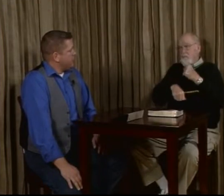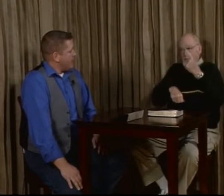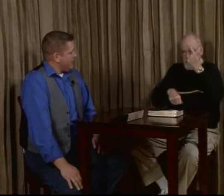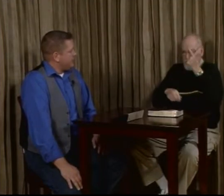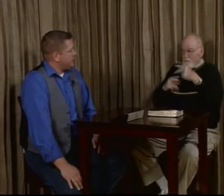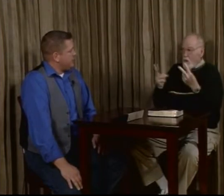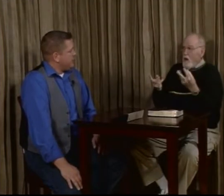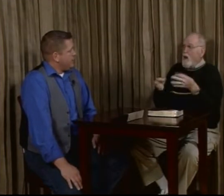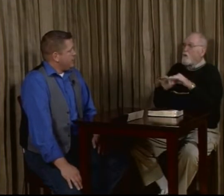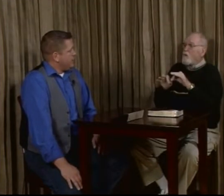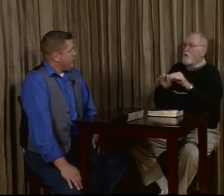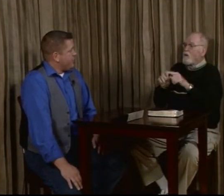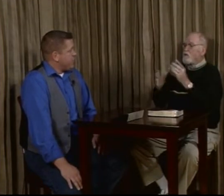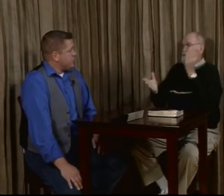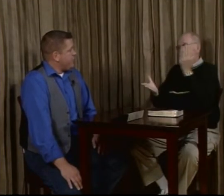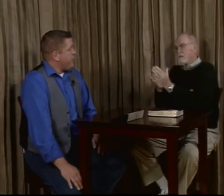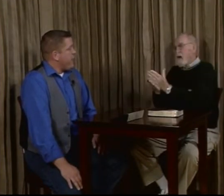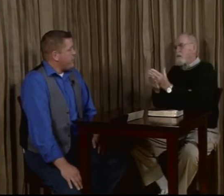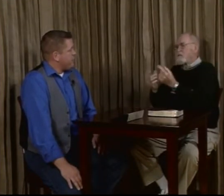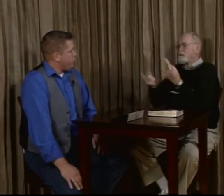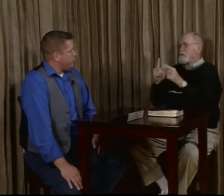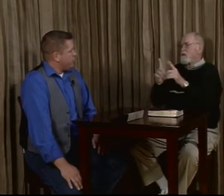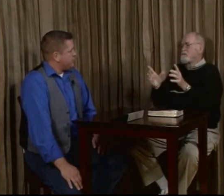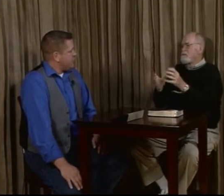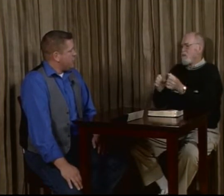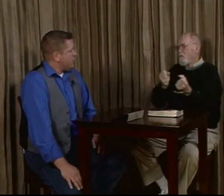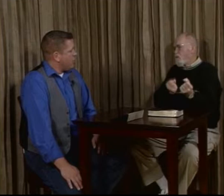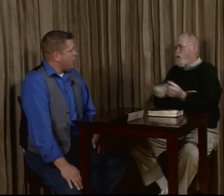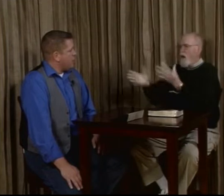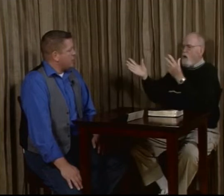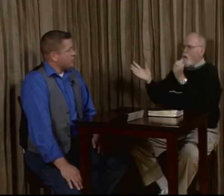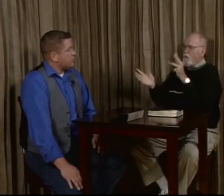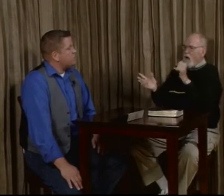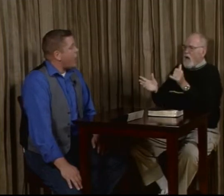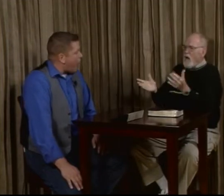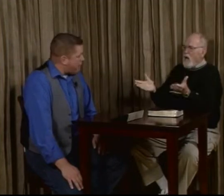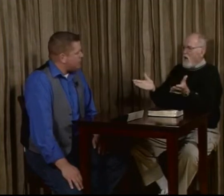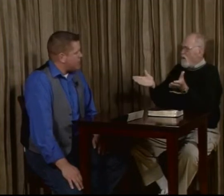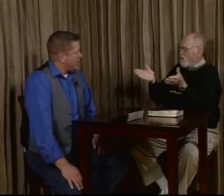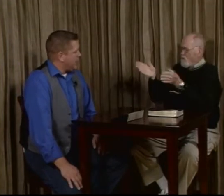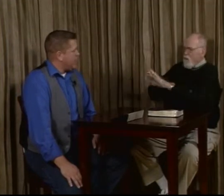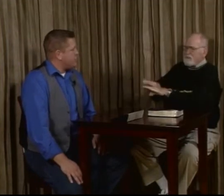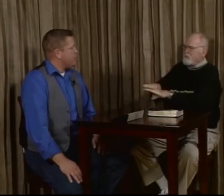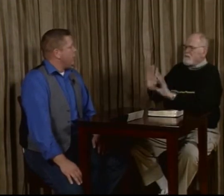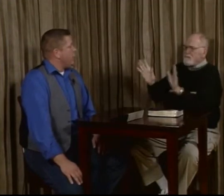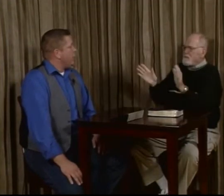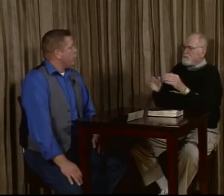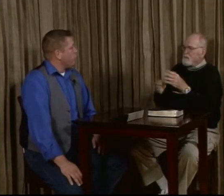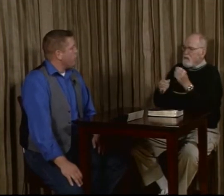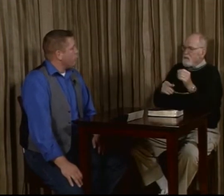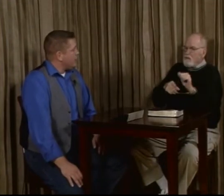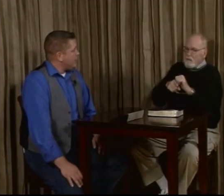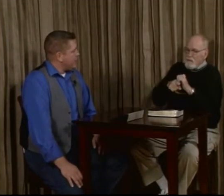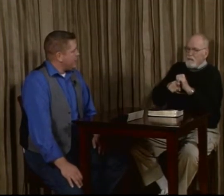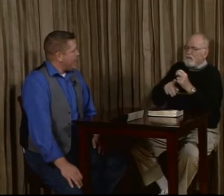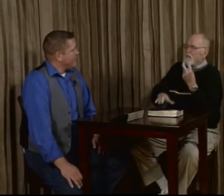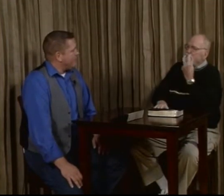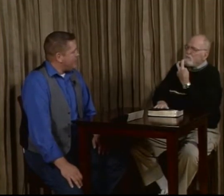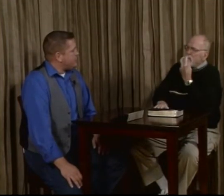days, they thought it was very important to say, you know what, we've got to stop sign language, get rid of it, and teach